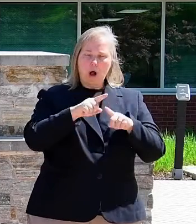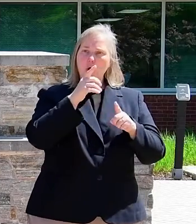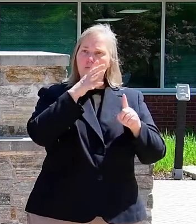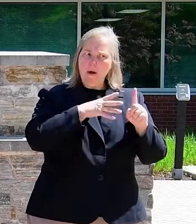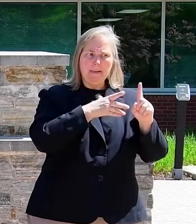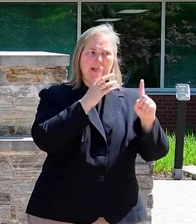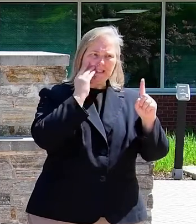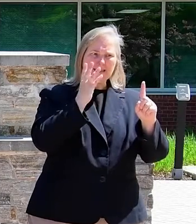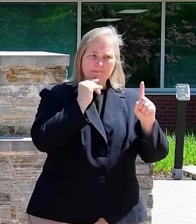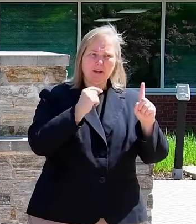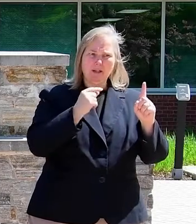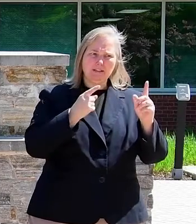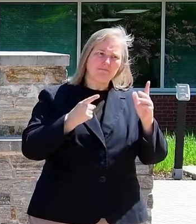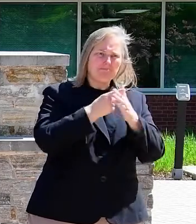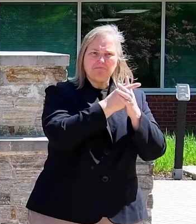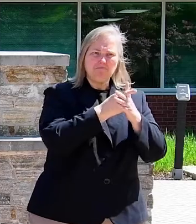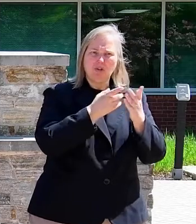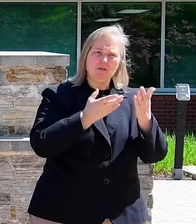attack.